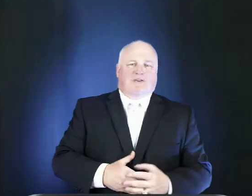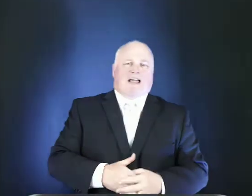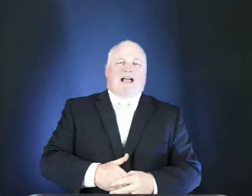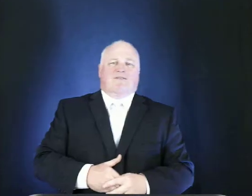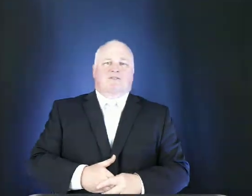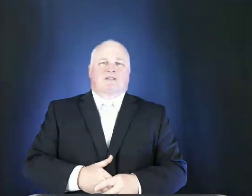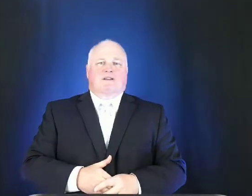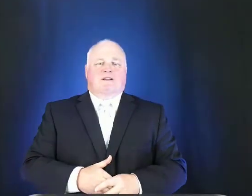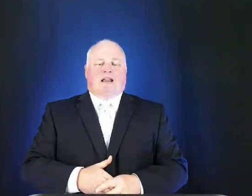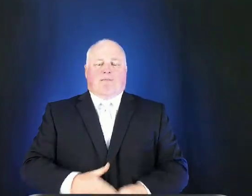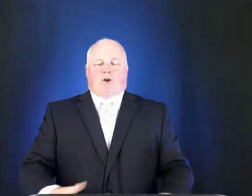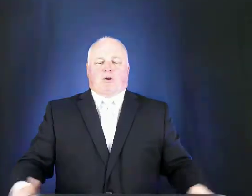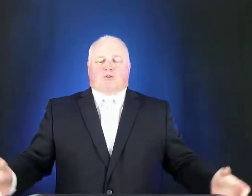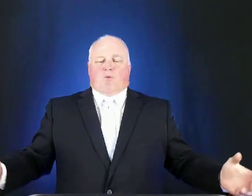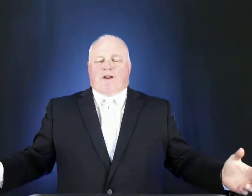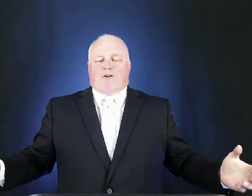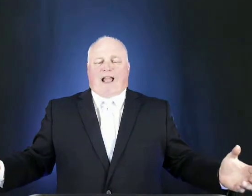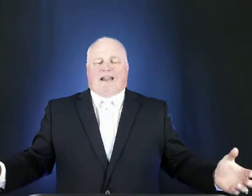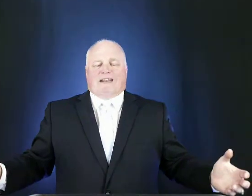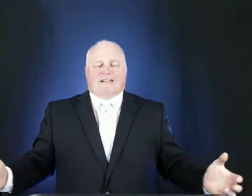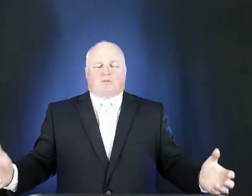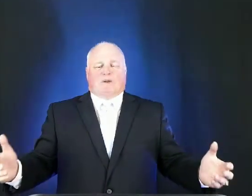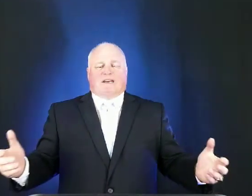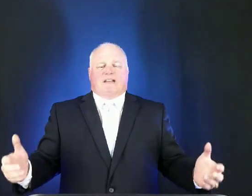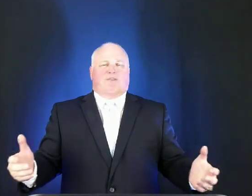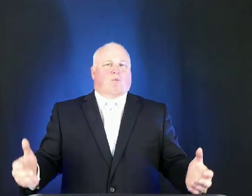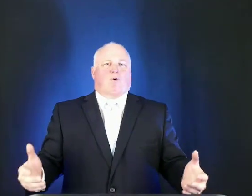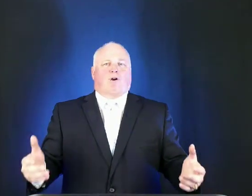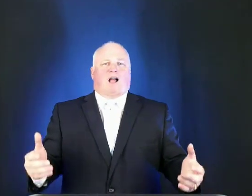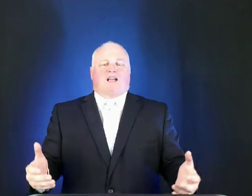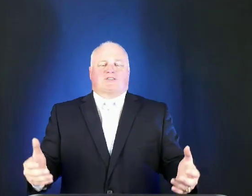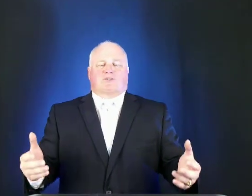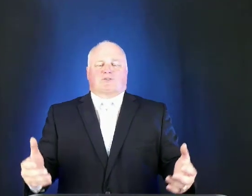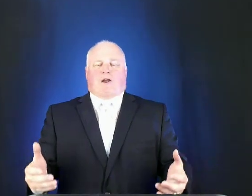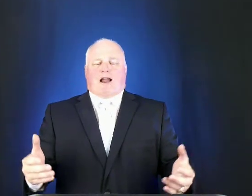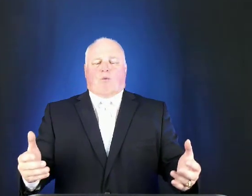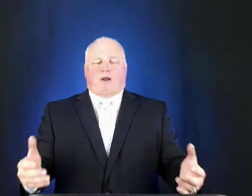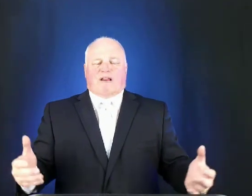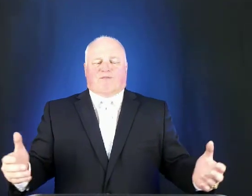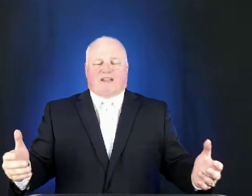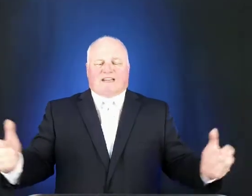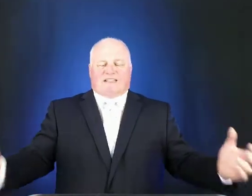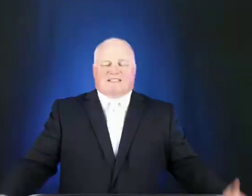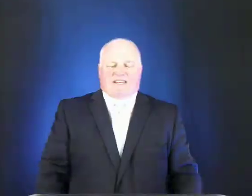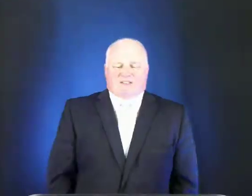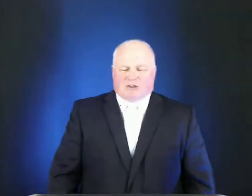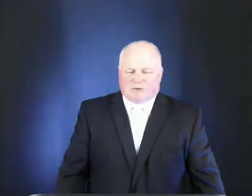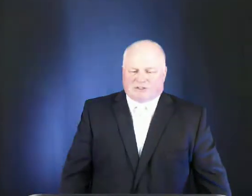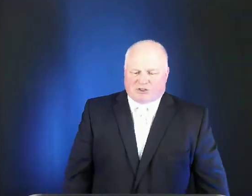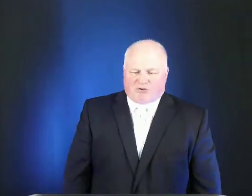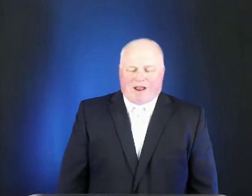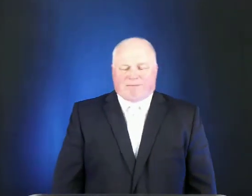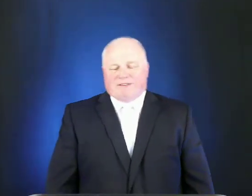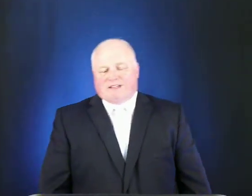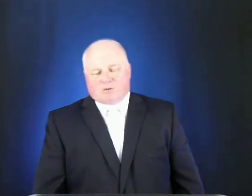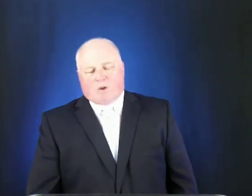lives and because we are aliens we live in a world hostile to our way of thinking c.s lewis described it this way